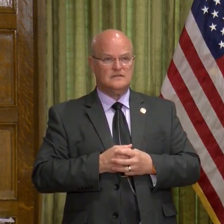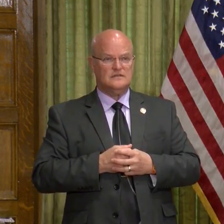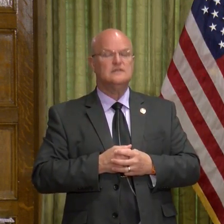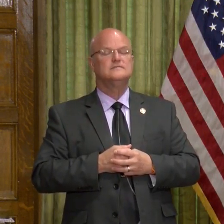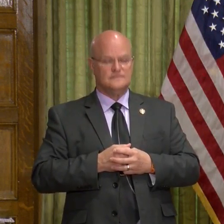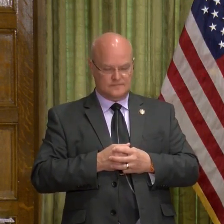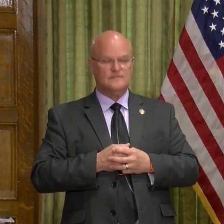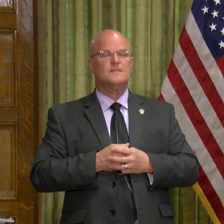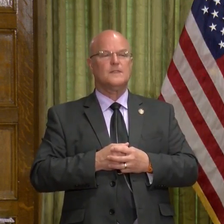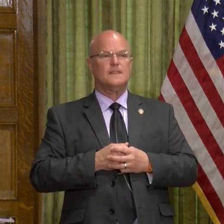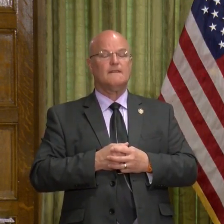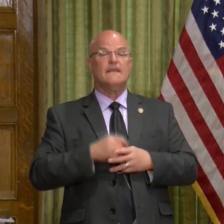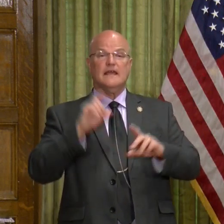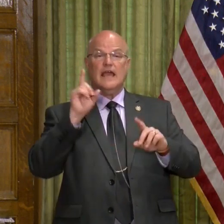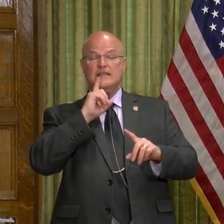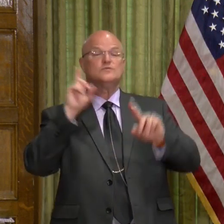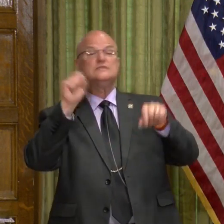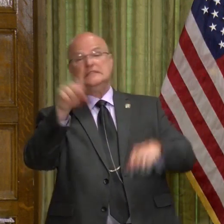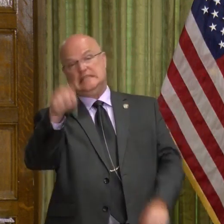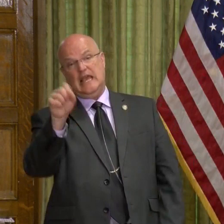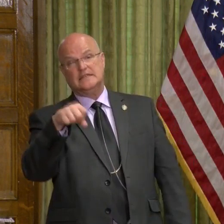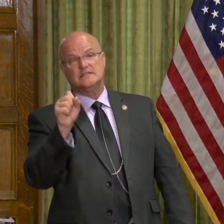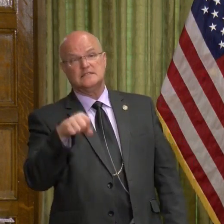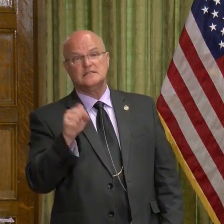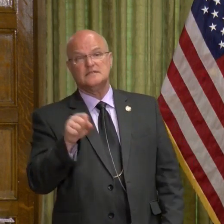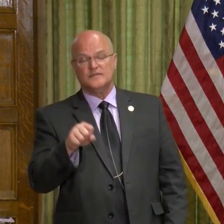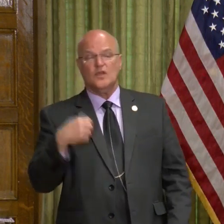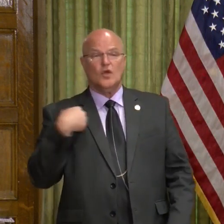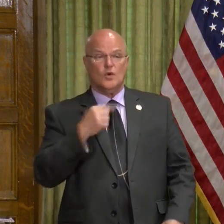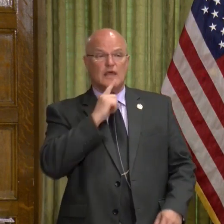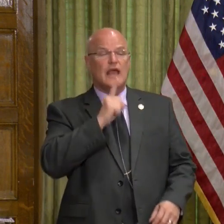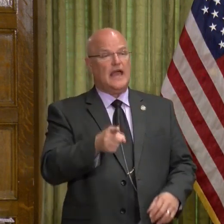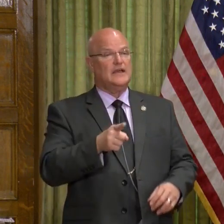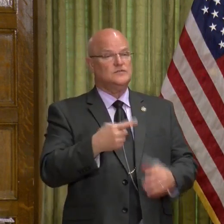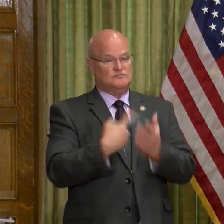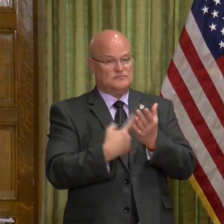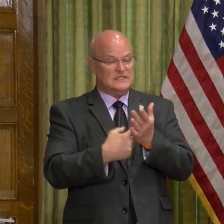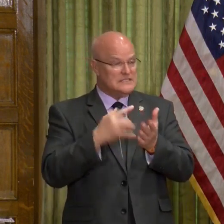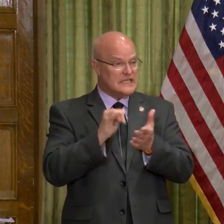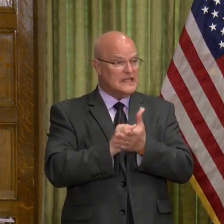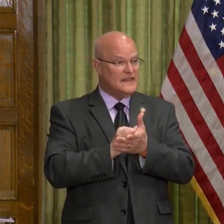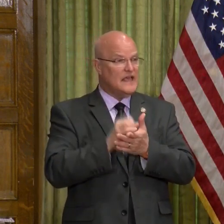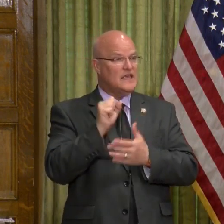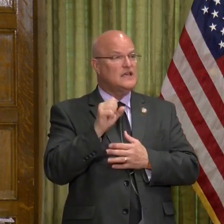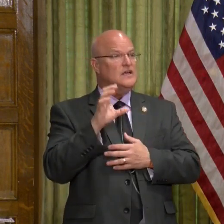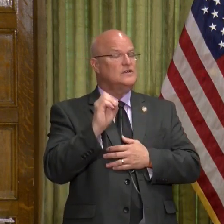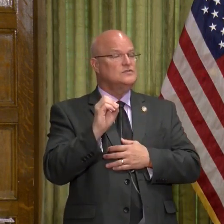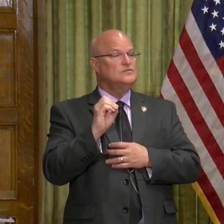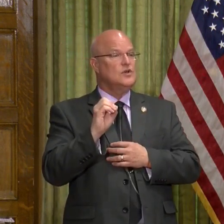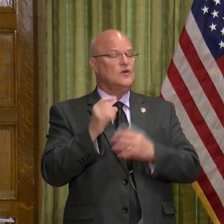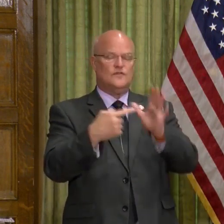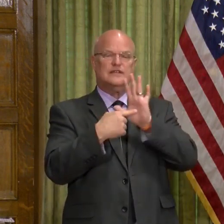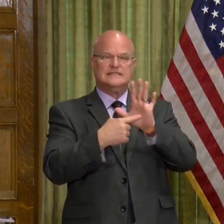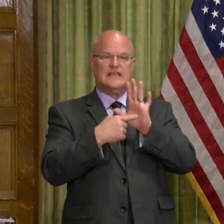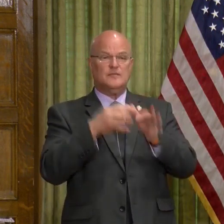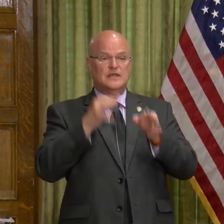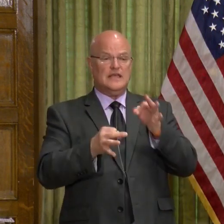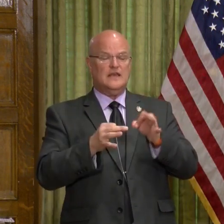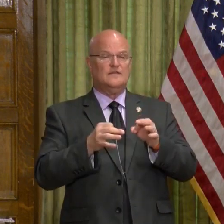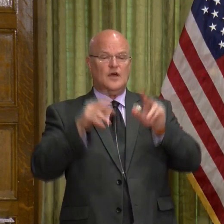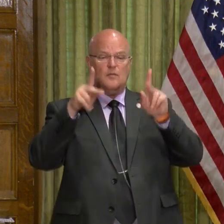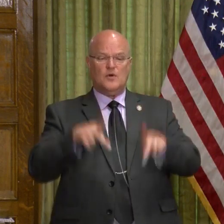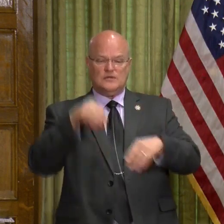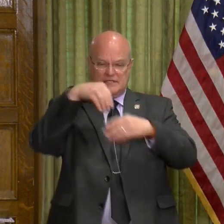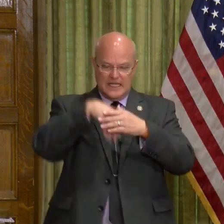Yes, sir. The answer is yes. We actually discussed that. And so, for example, if a